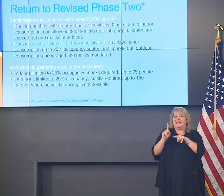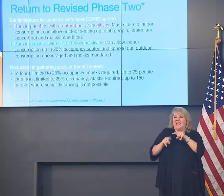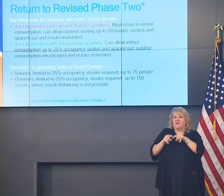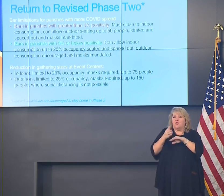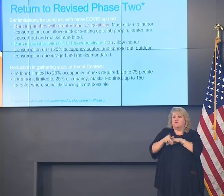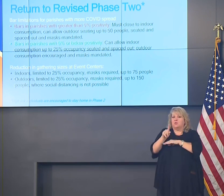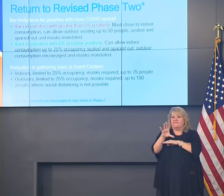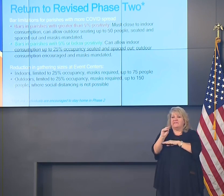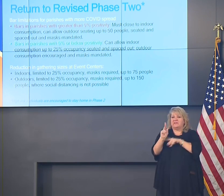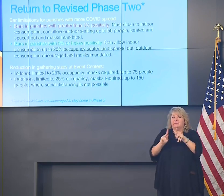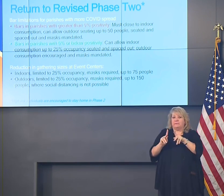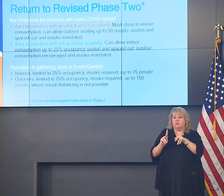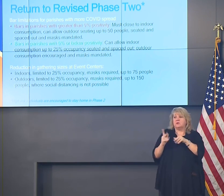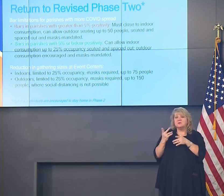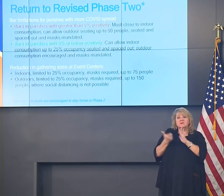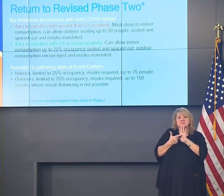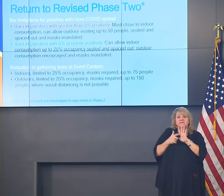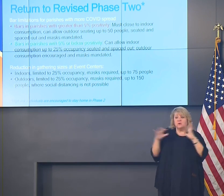possible.